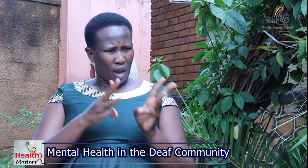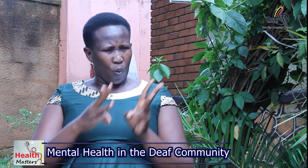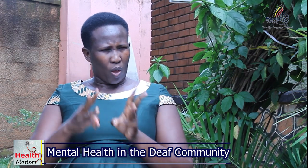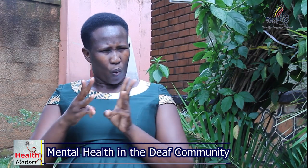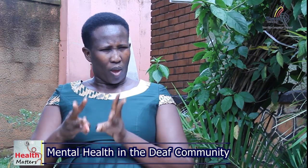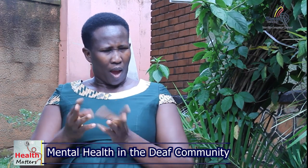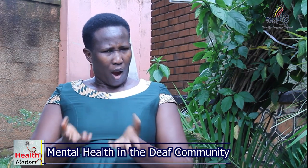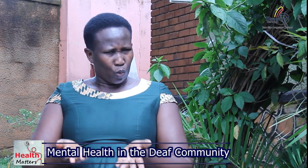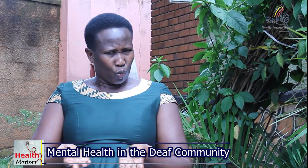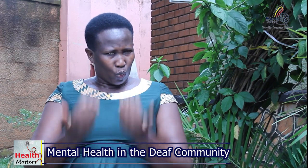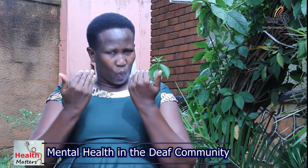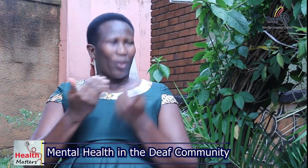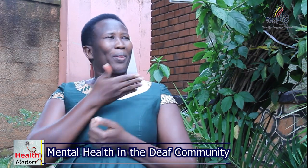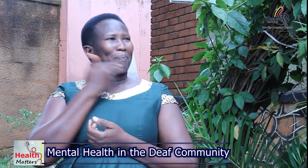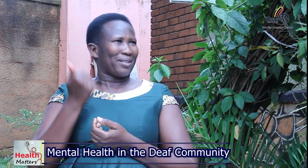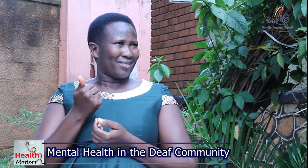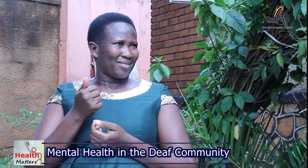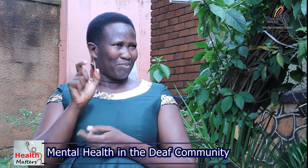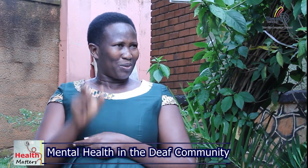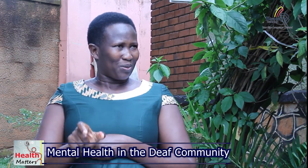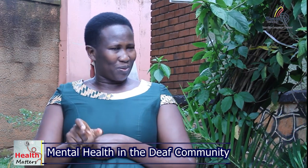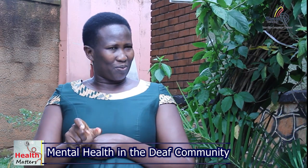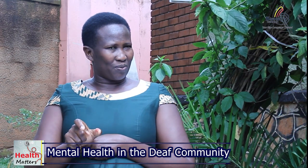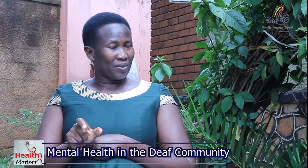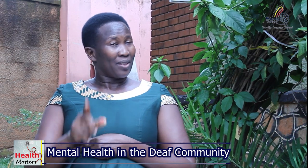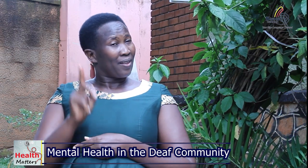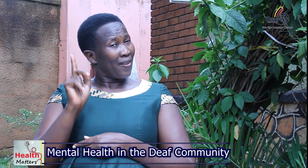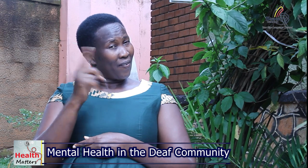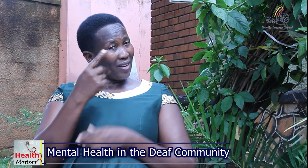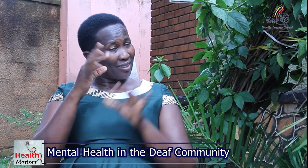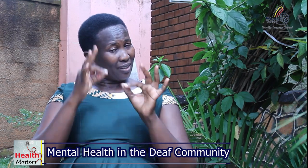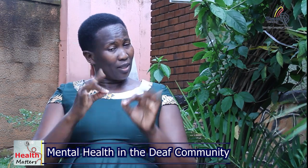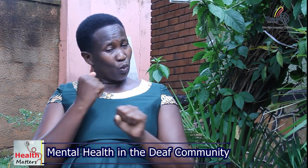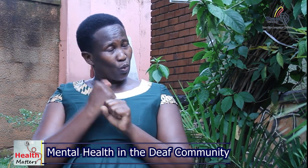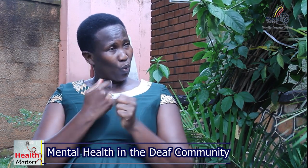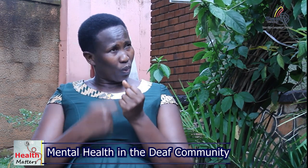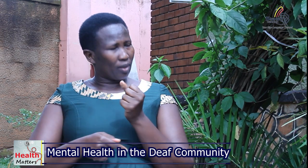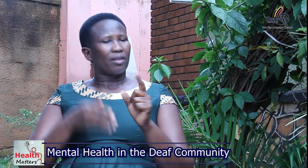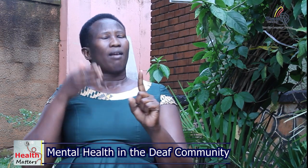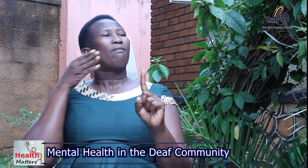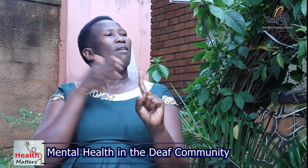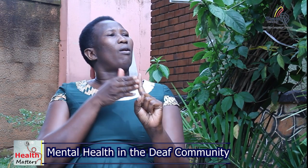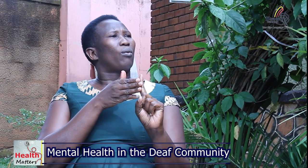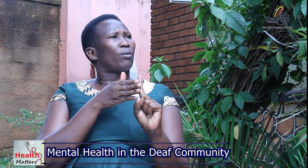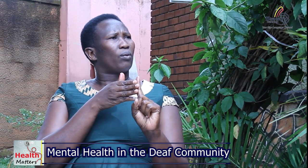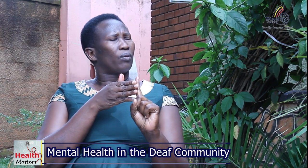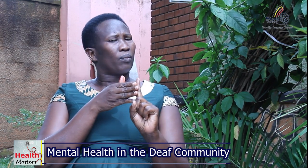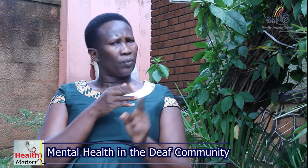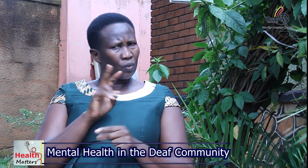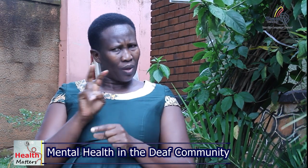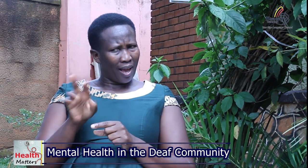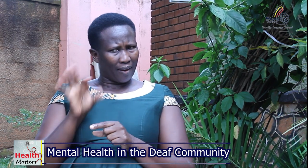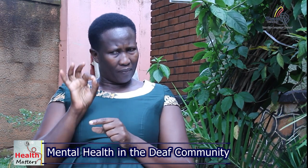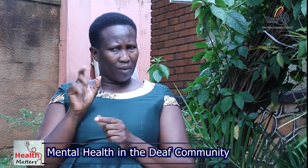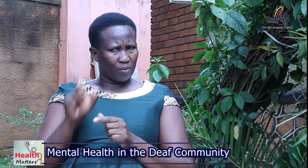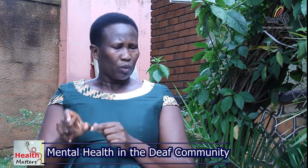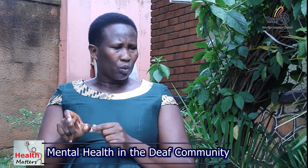need to get no ways on how best to get up these people and make give them